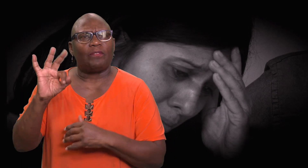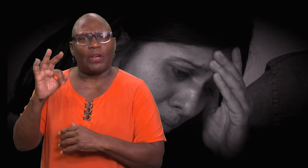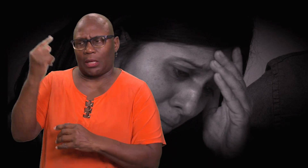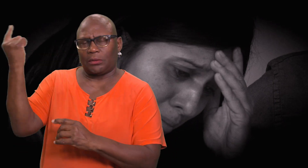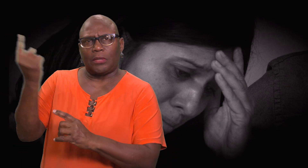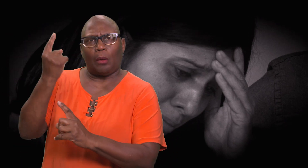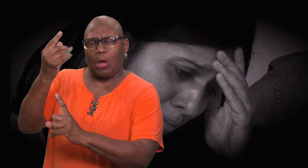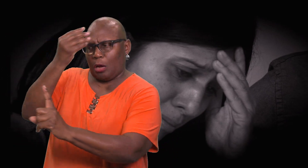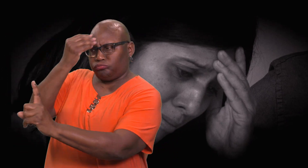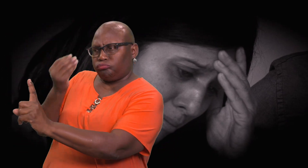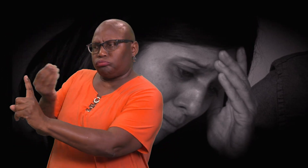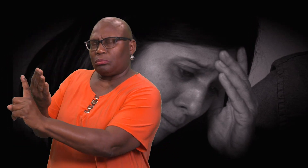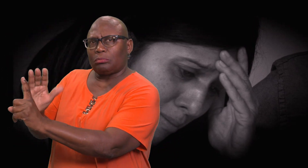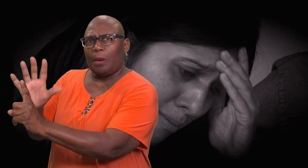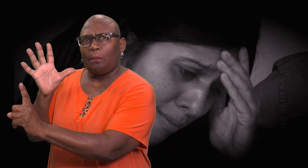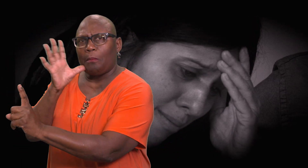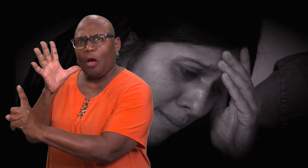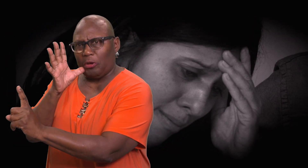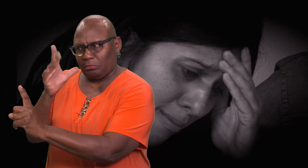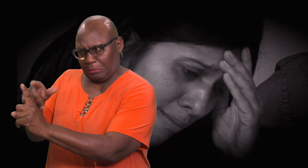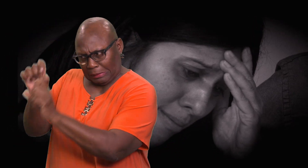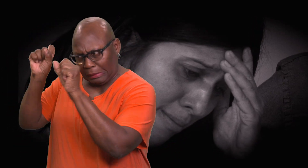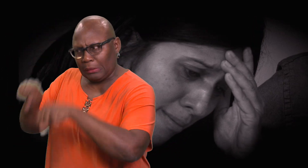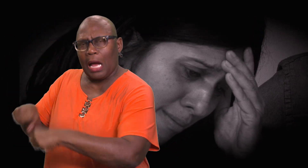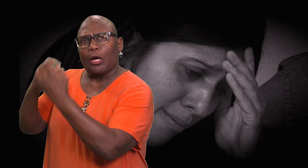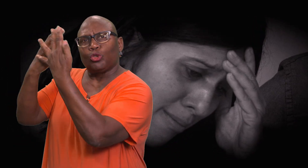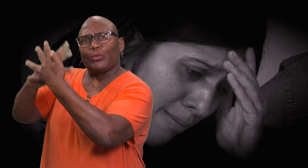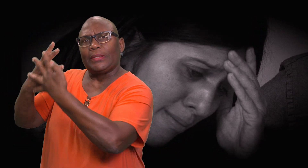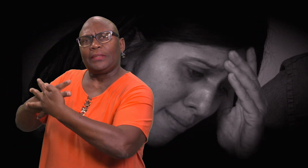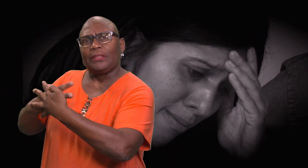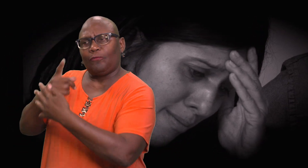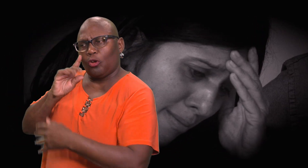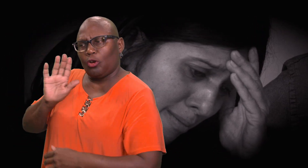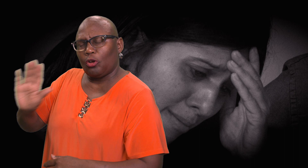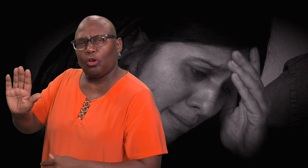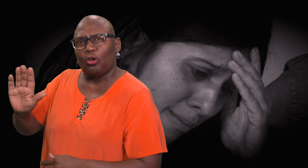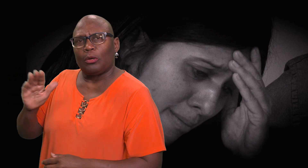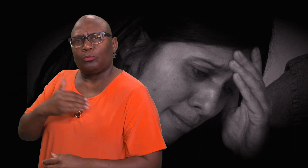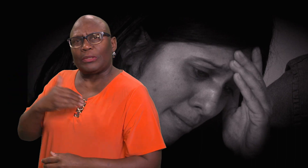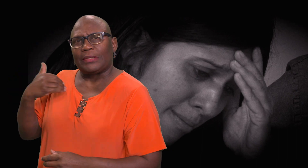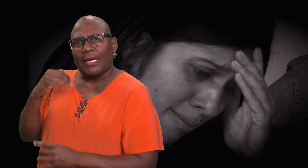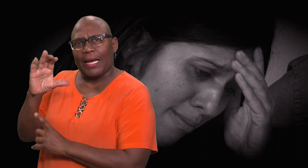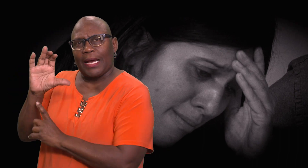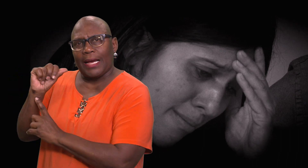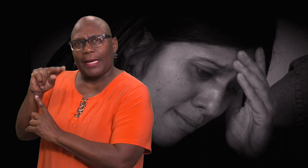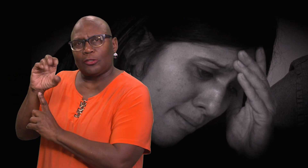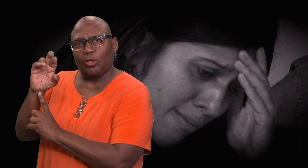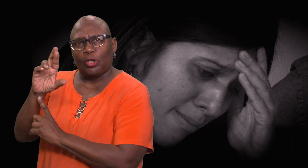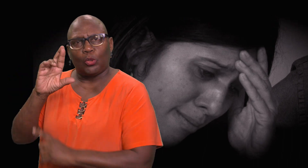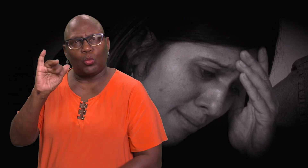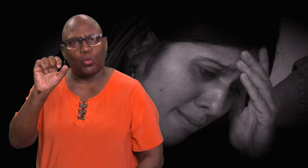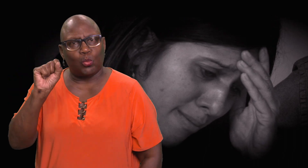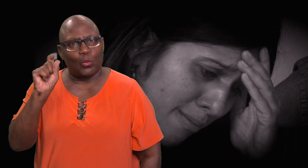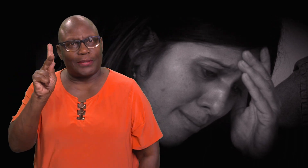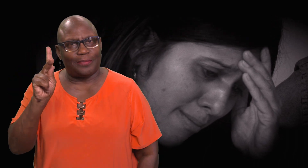What if someone had told that mother that she could be screened for her breast cancer risk?